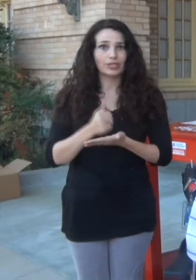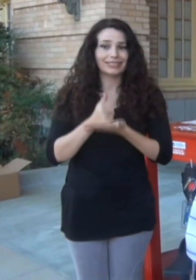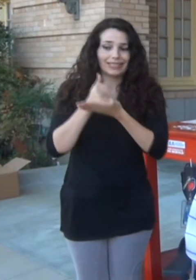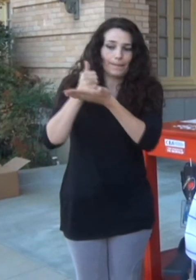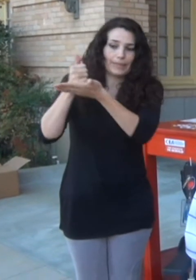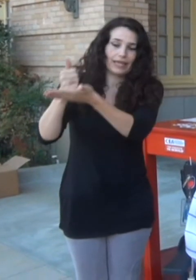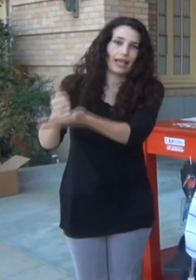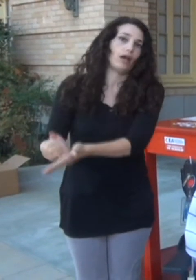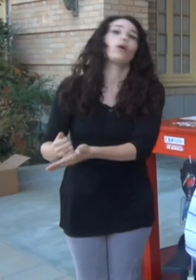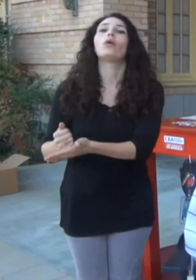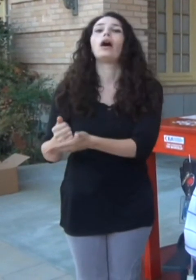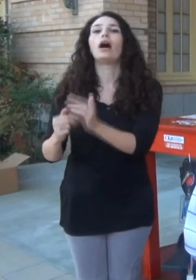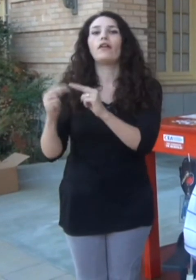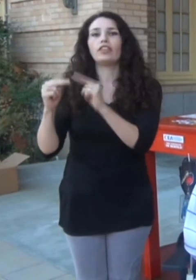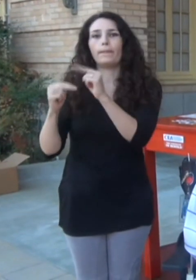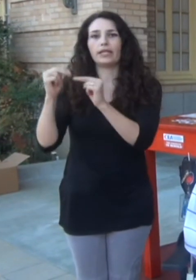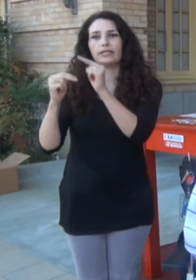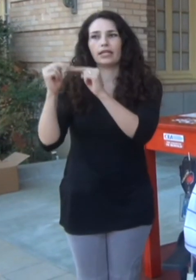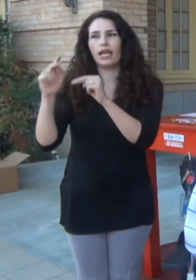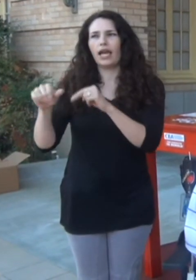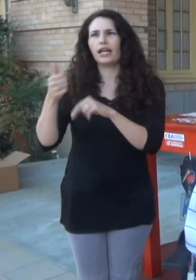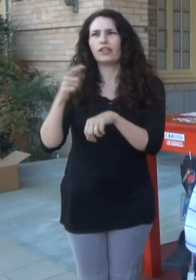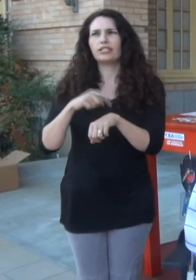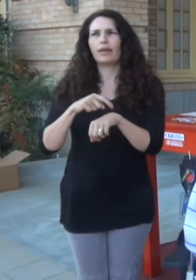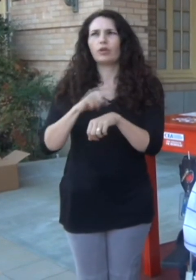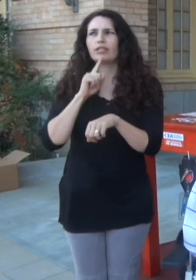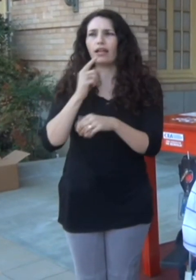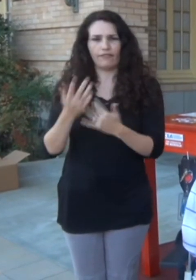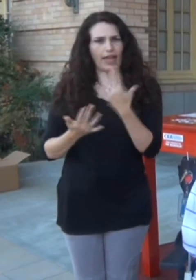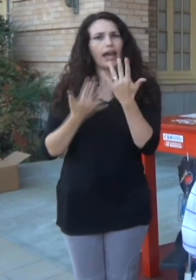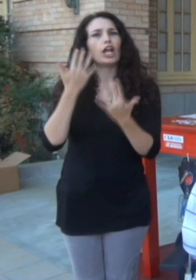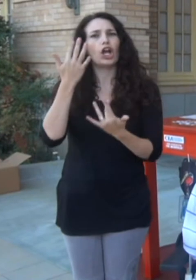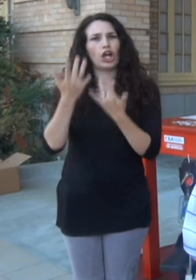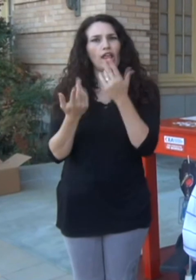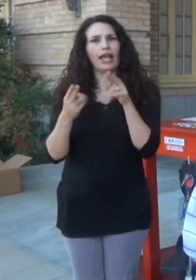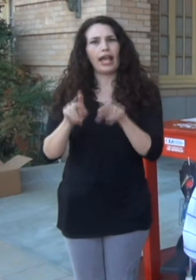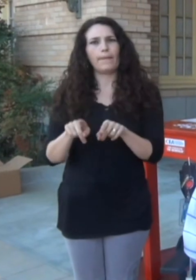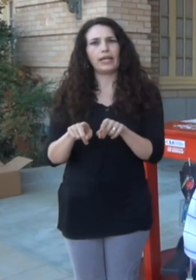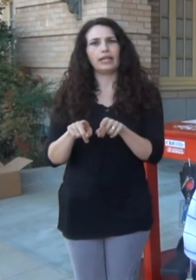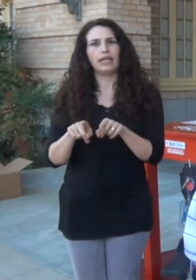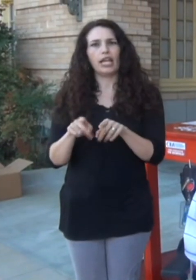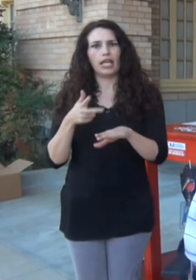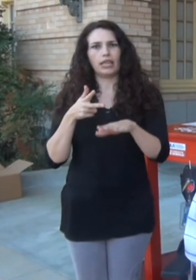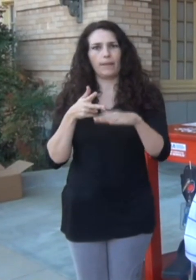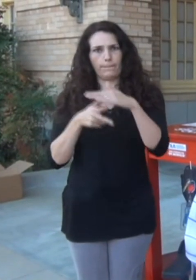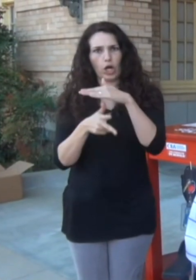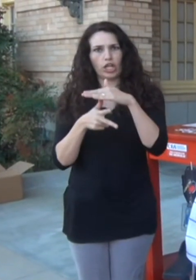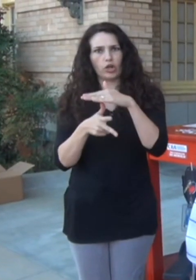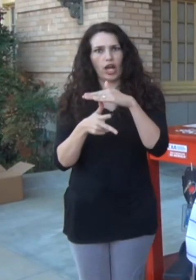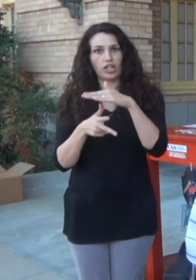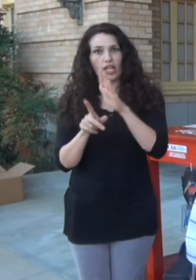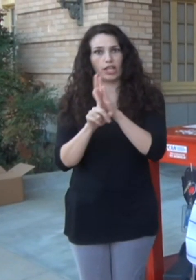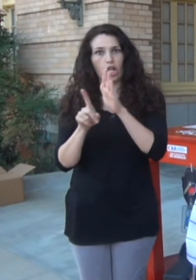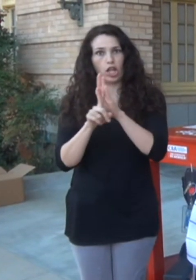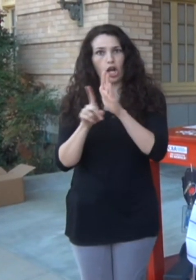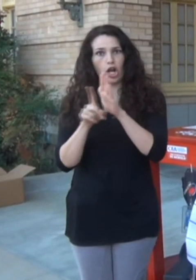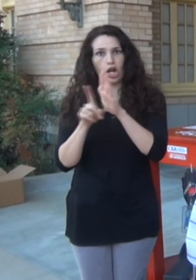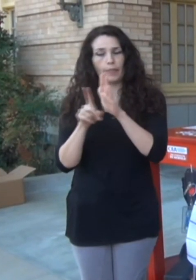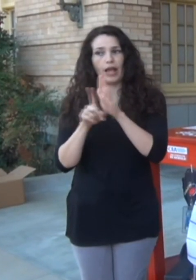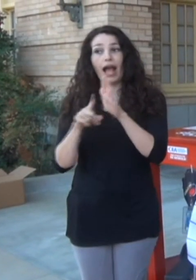the building. And another time when there was actual fire in the parking garage and the alarm went off, I was outside. I wasn't in my